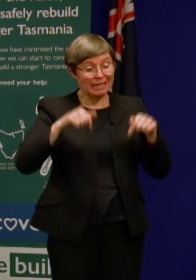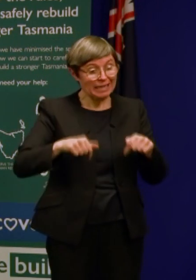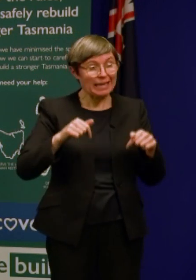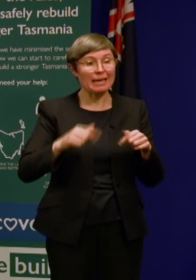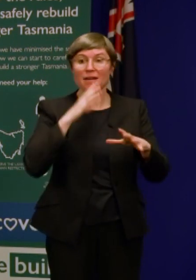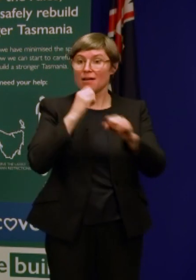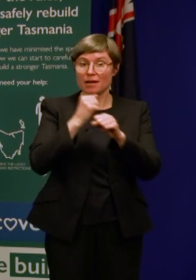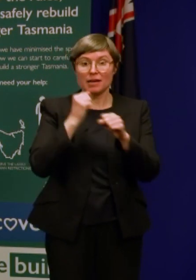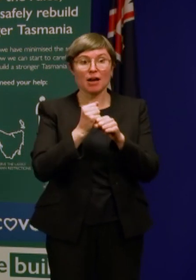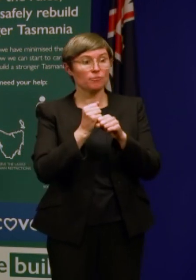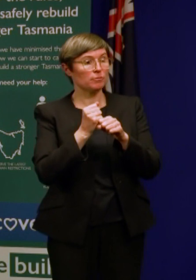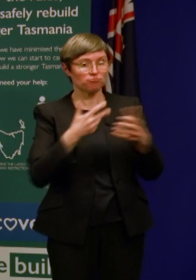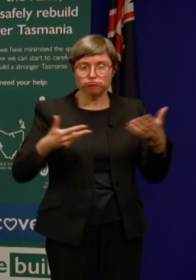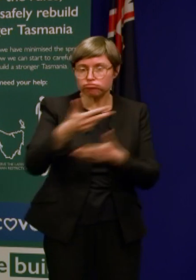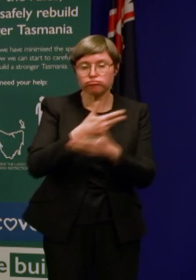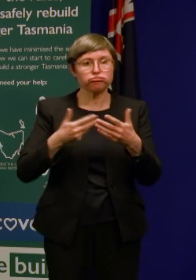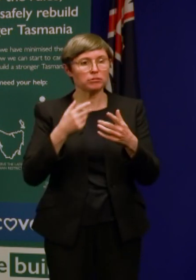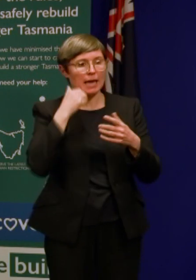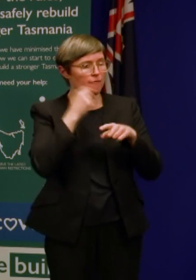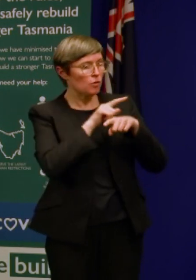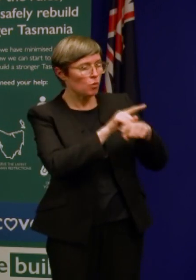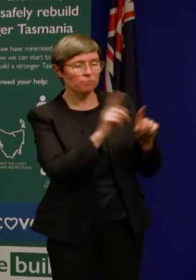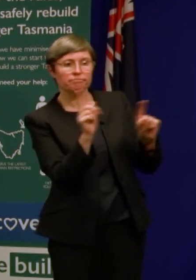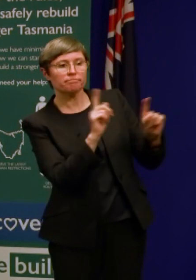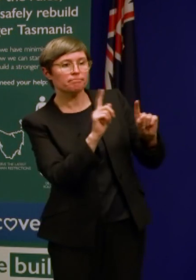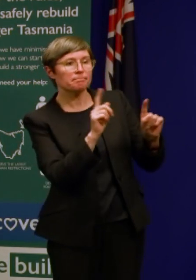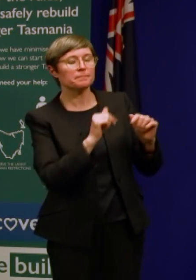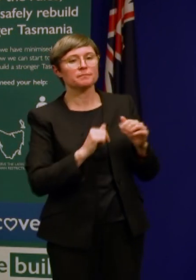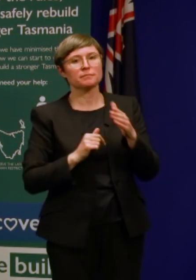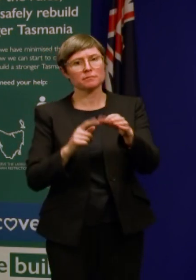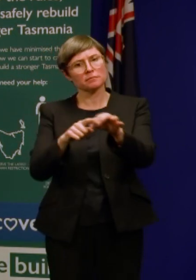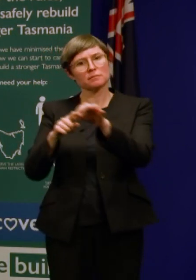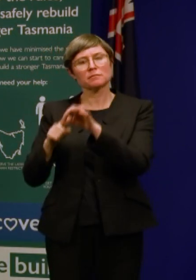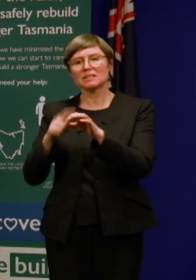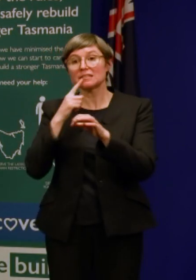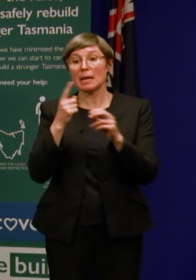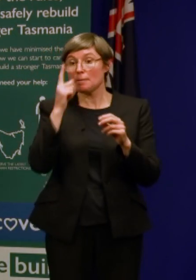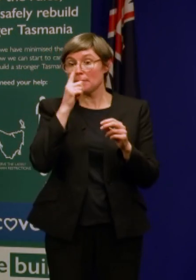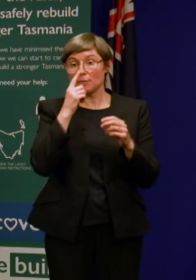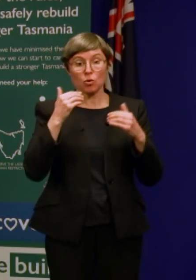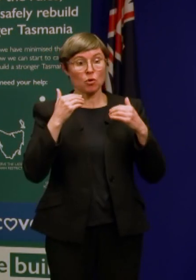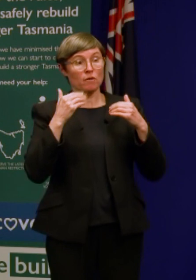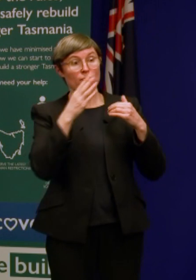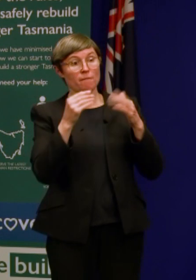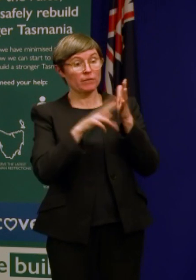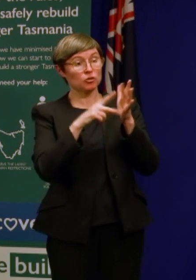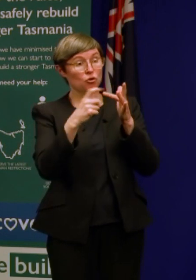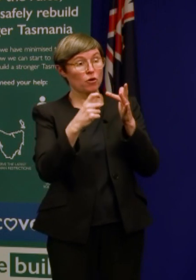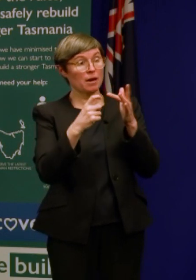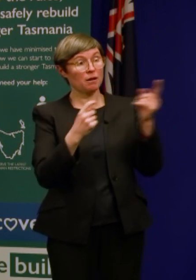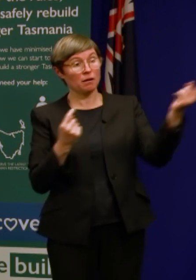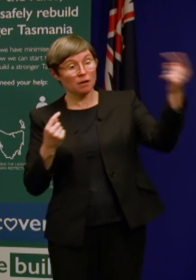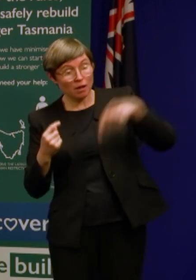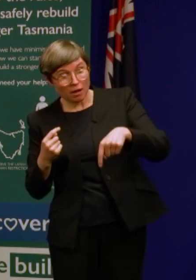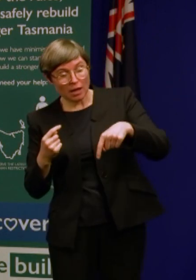basis, inform ourselves of what's occurring in the Victorian situation. And you say the people who arrive here from Victoria will be asked to turn around and